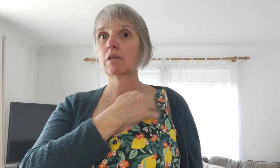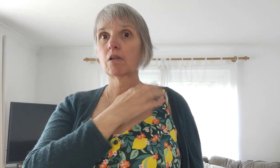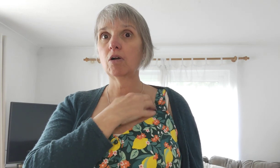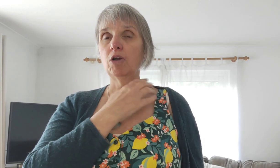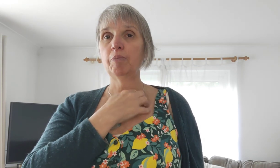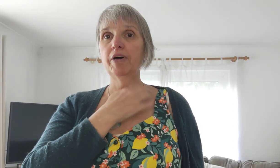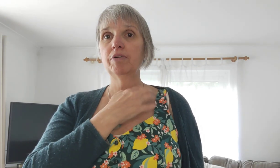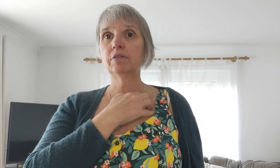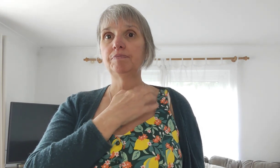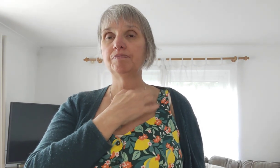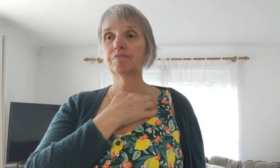collarbone